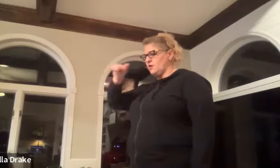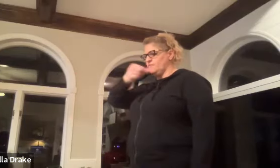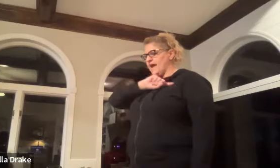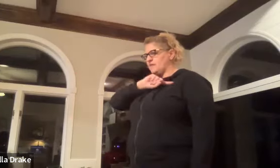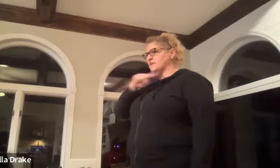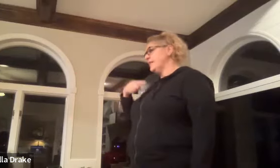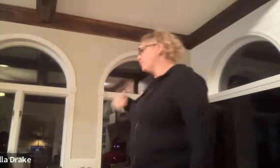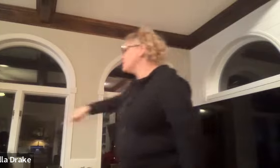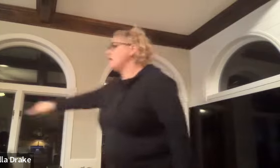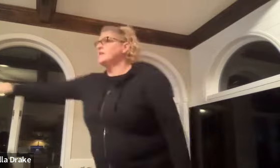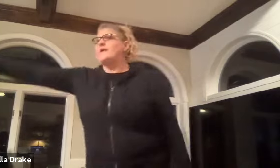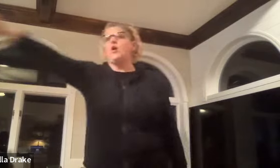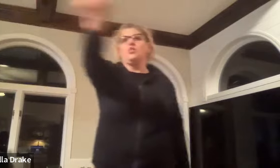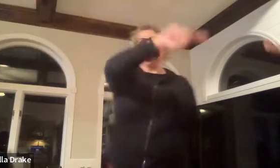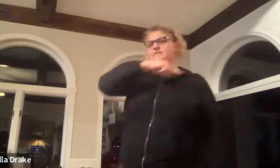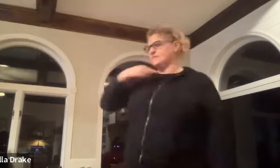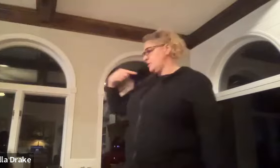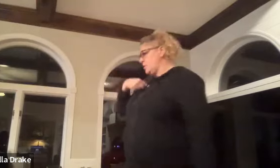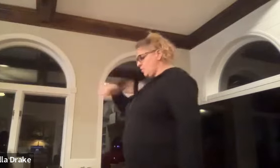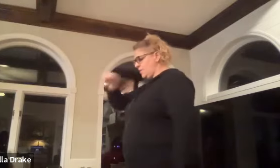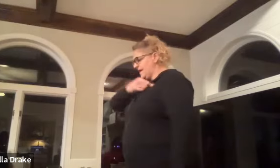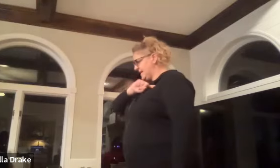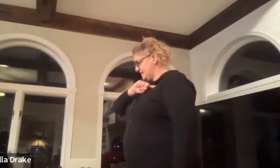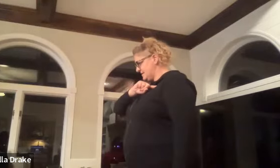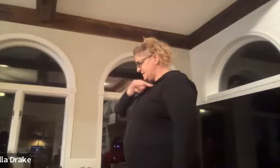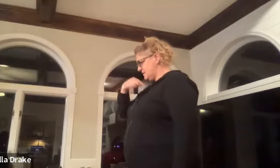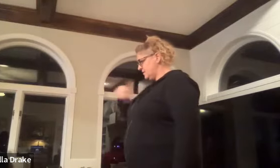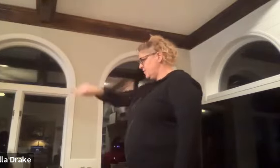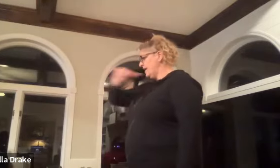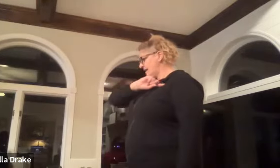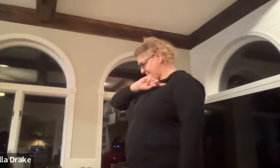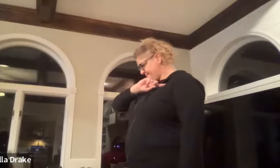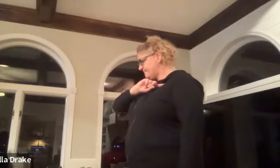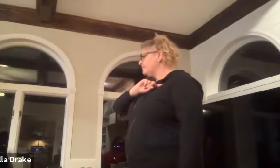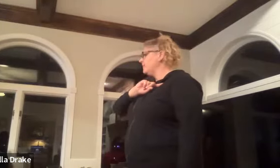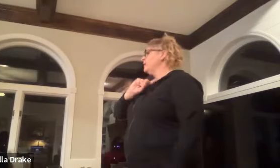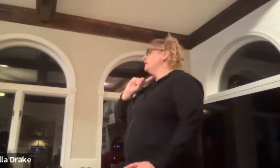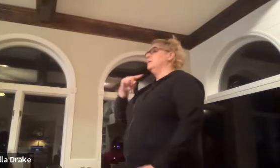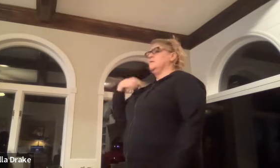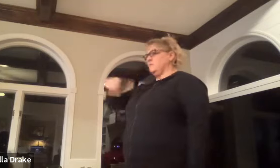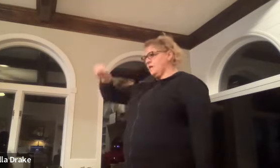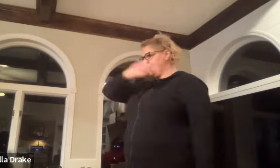around like we're talking about all of us we we we we